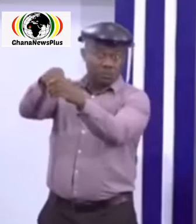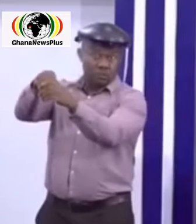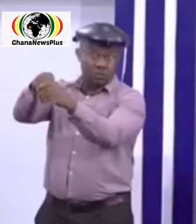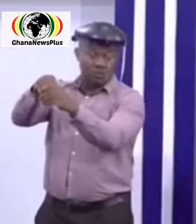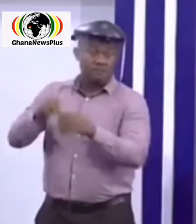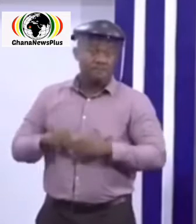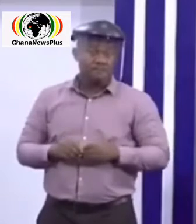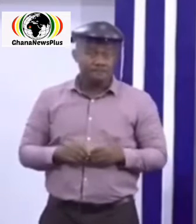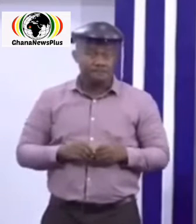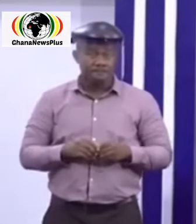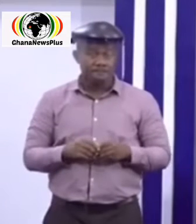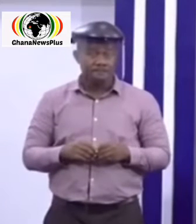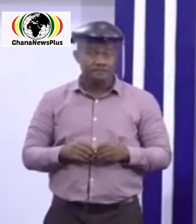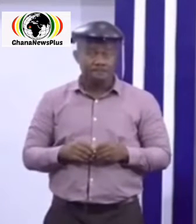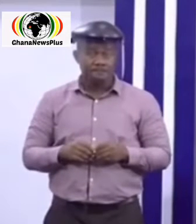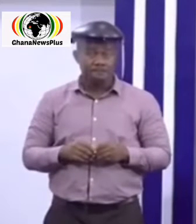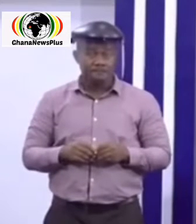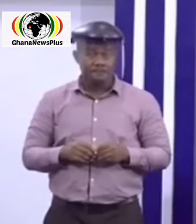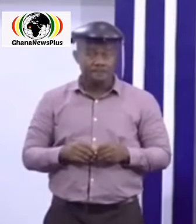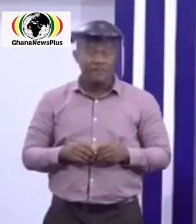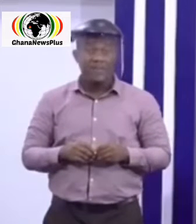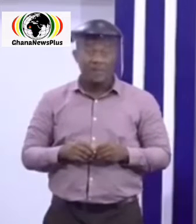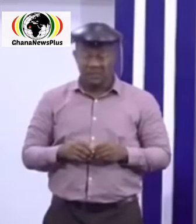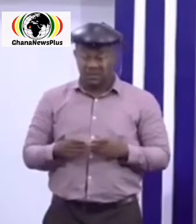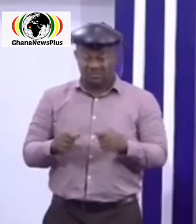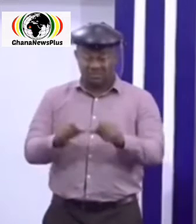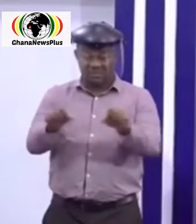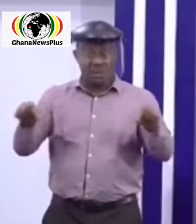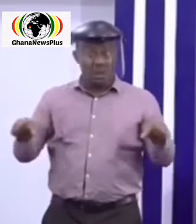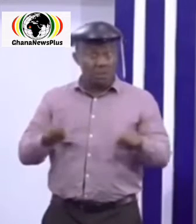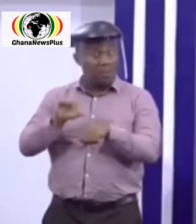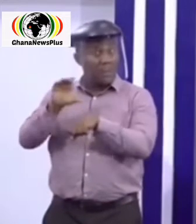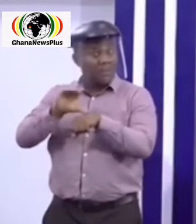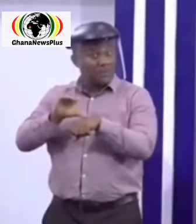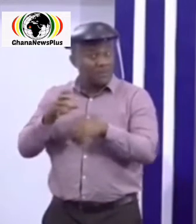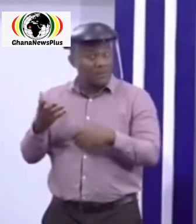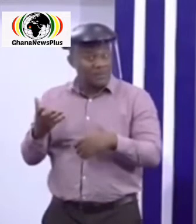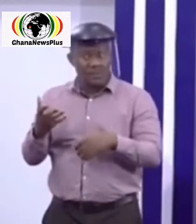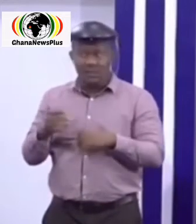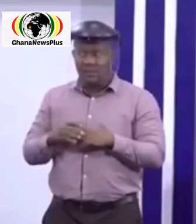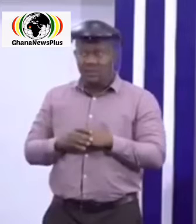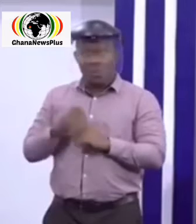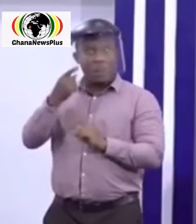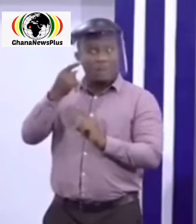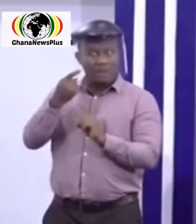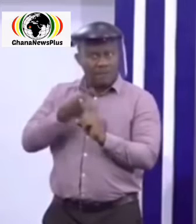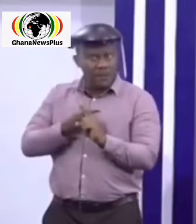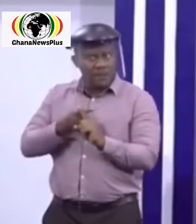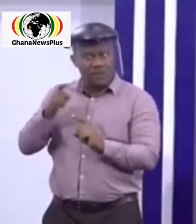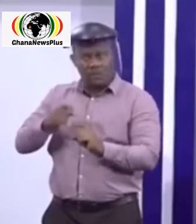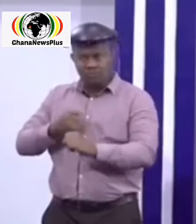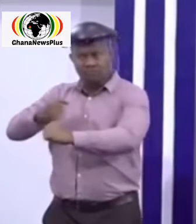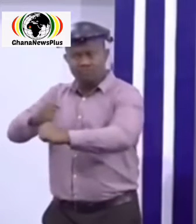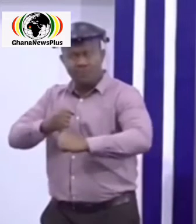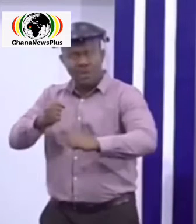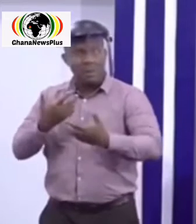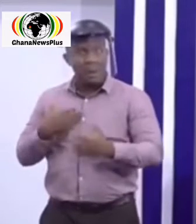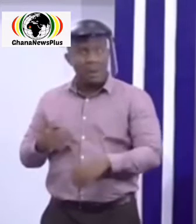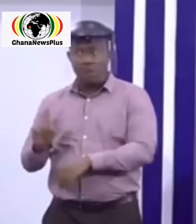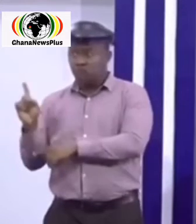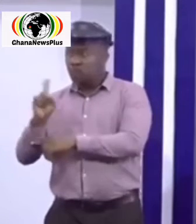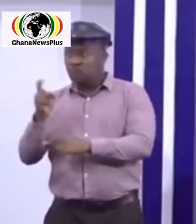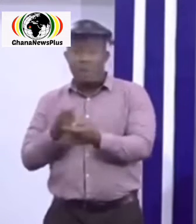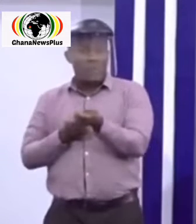regular disinfection of venues used by churches preferably once every month for example fumigation and